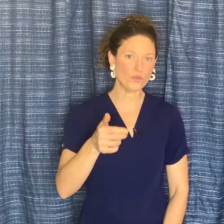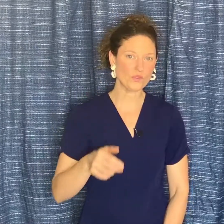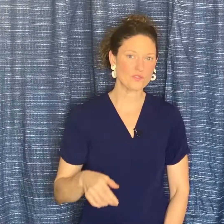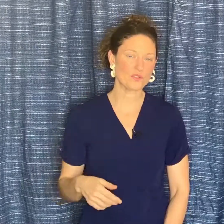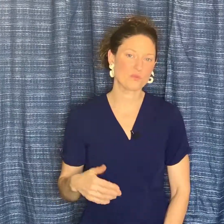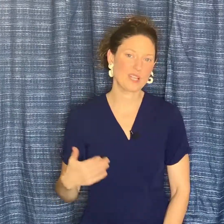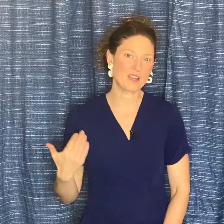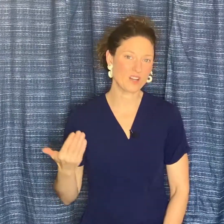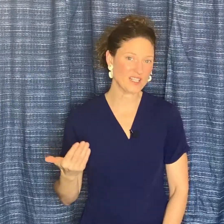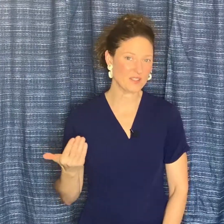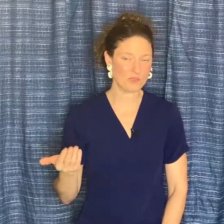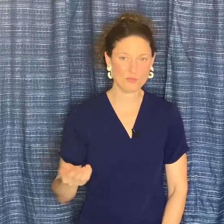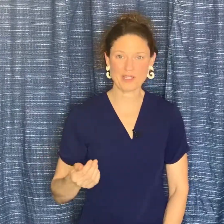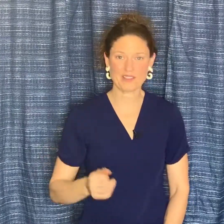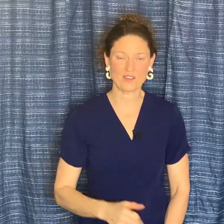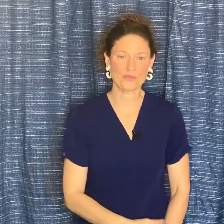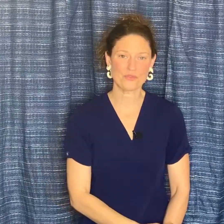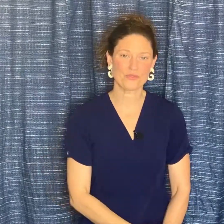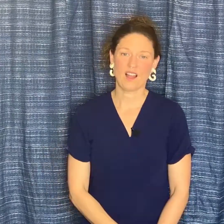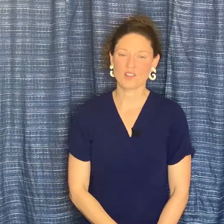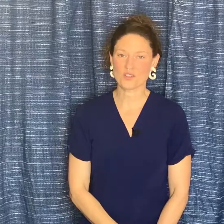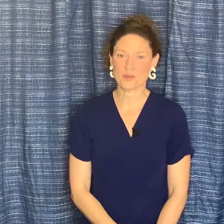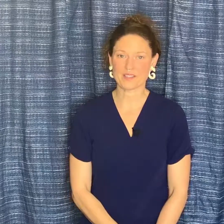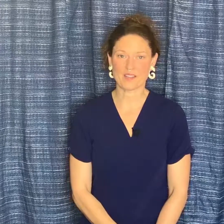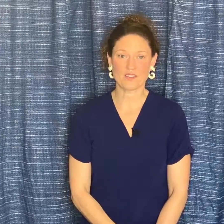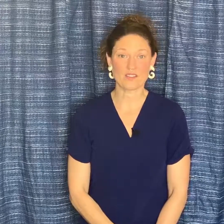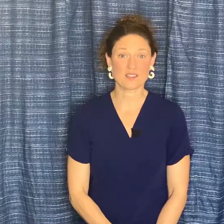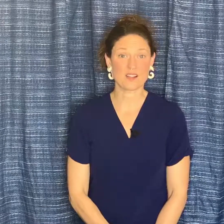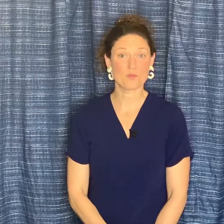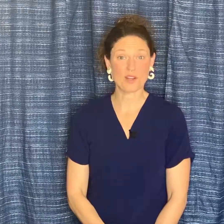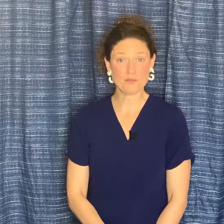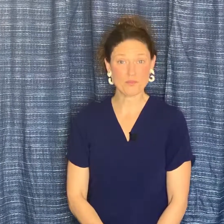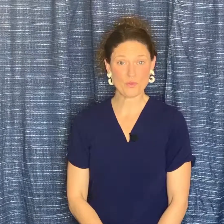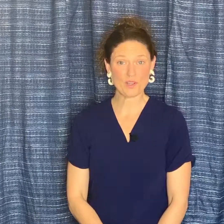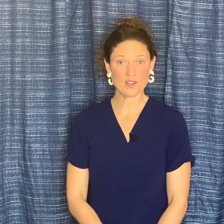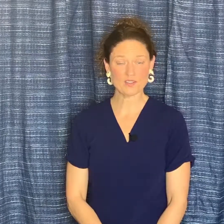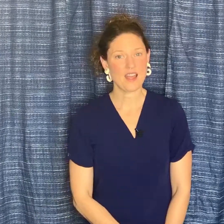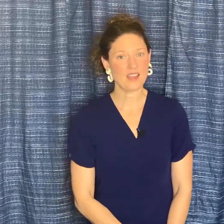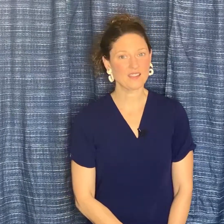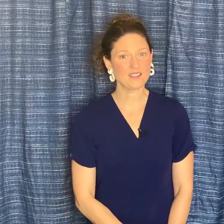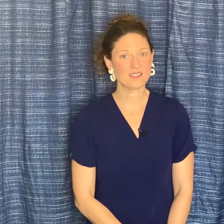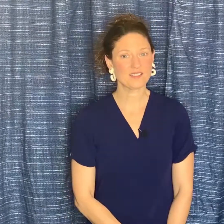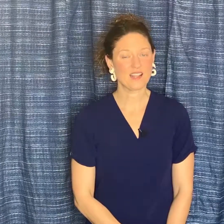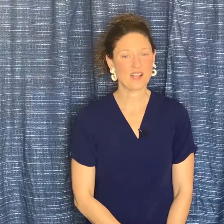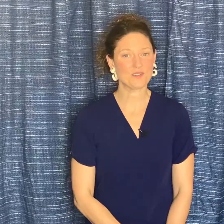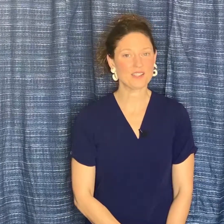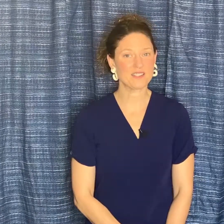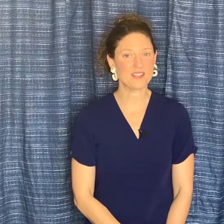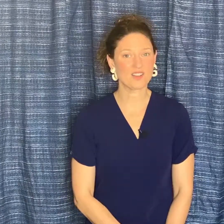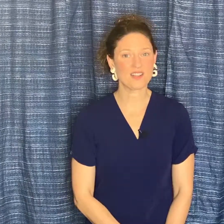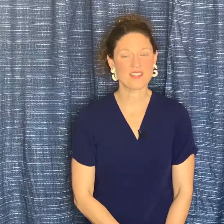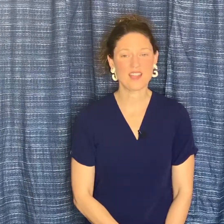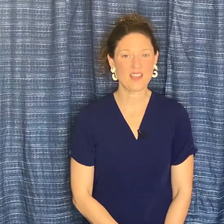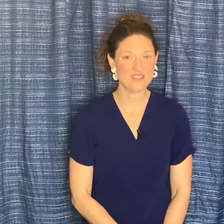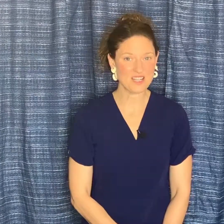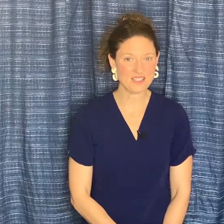to reiterate them to myself. I also write down the things that I'm grateful for and I write down the evidence